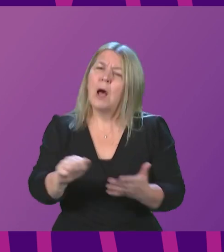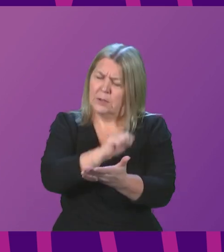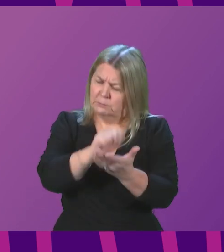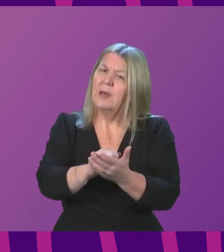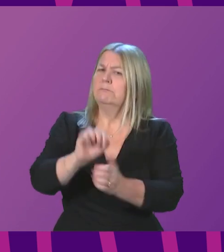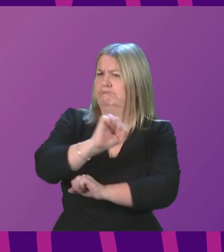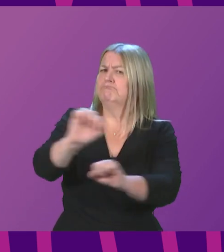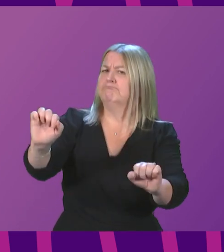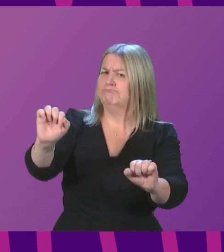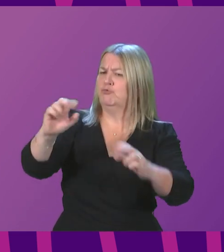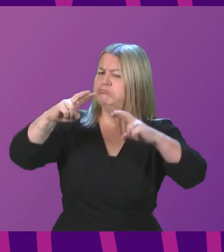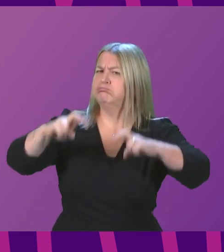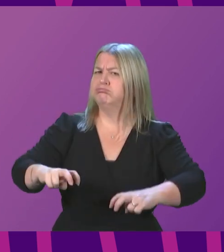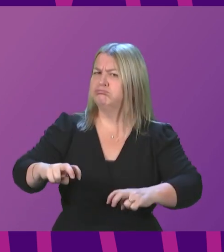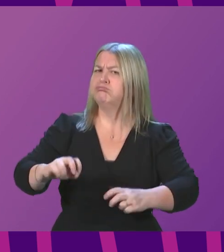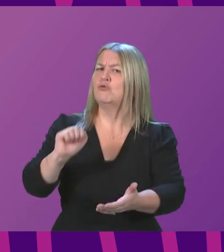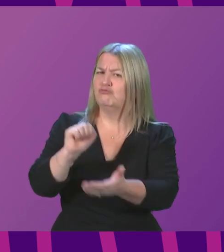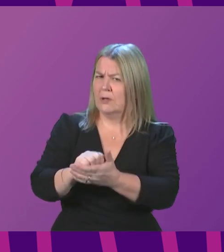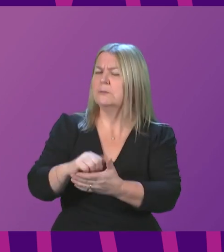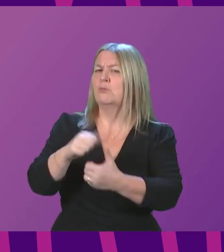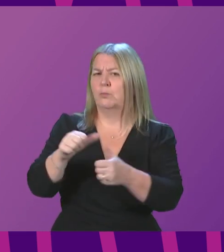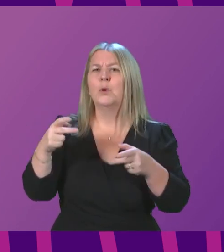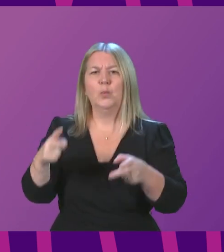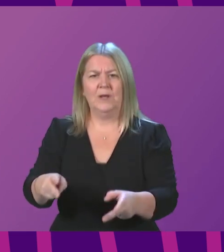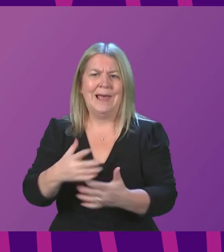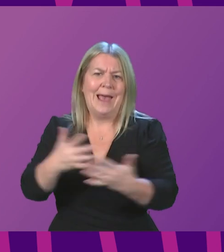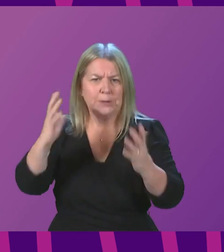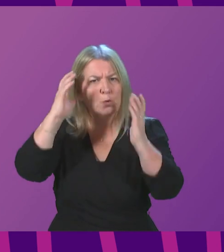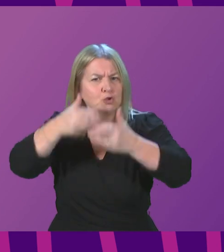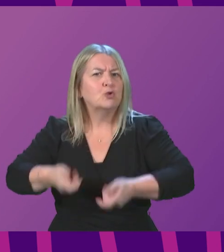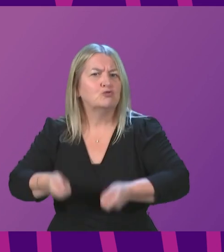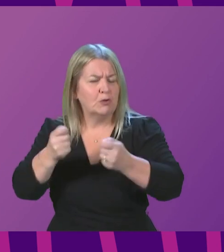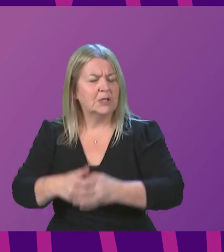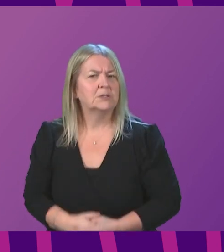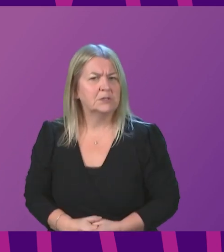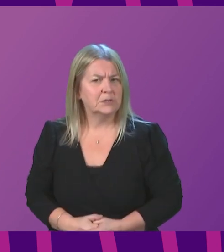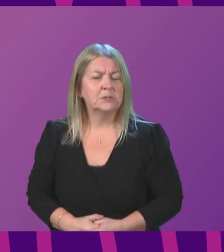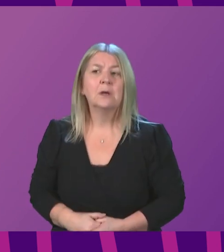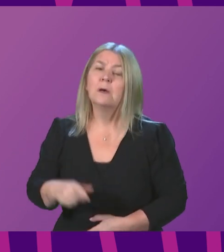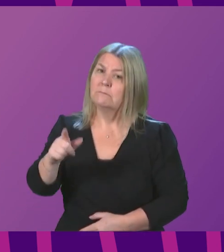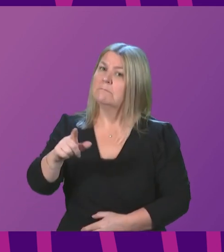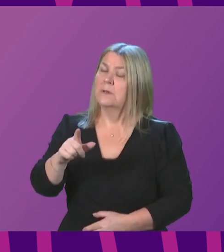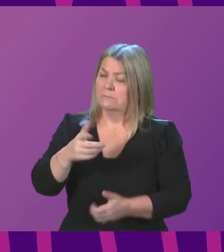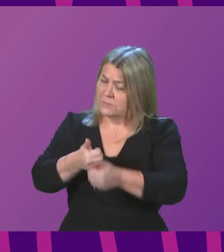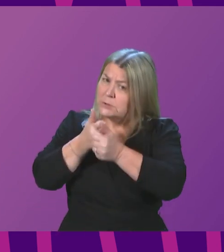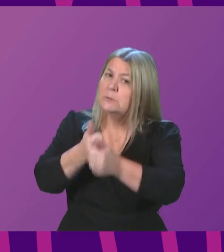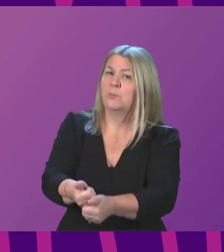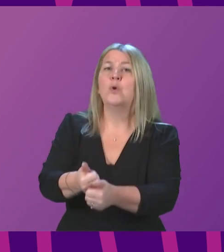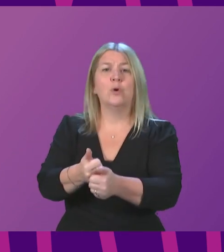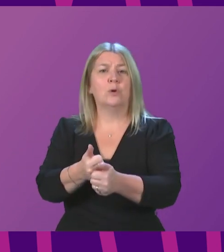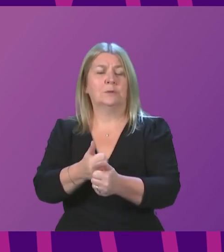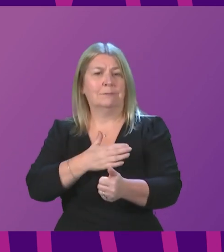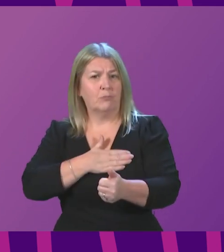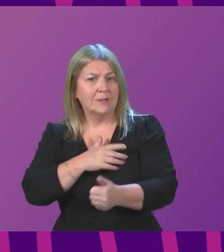any concerns that are raised. And secondly, and finally, Presiding Officer, we are fully supportive of a continued breast cancer service